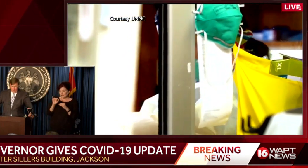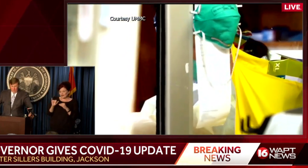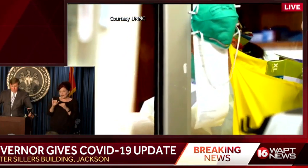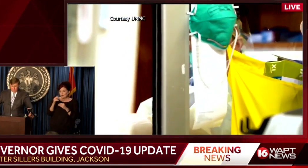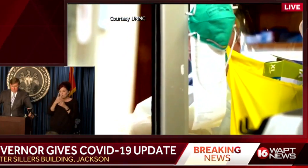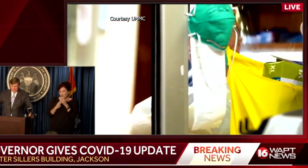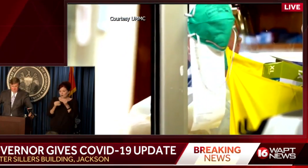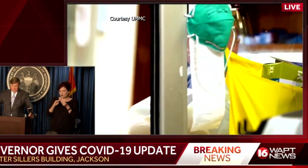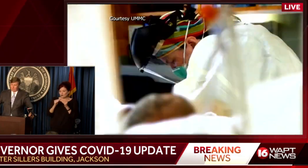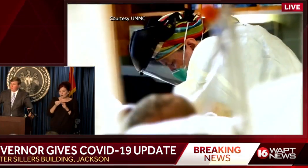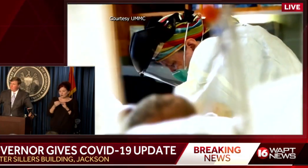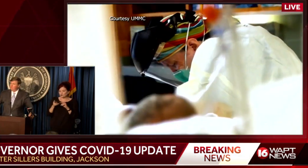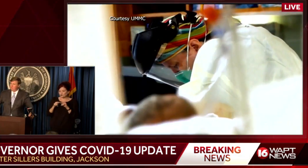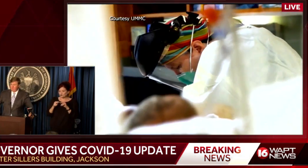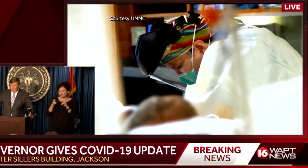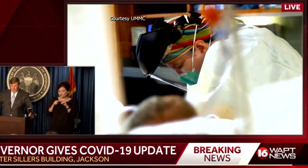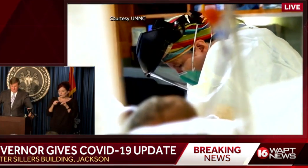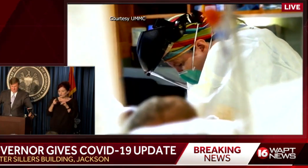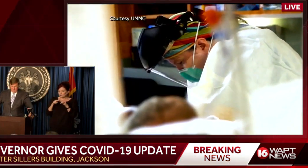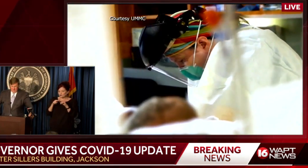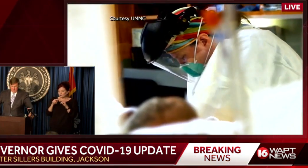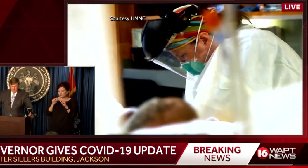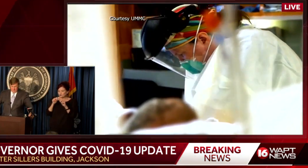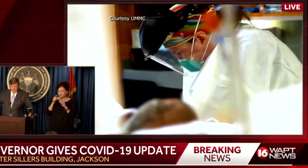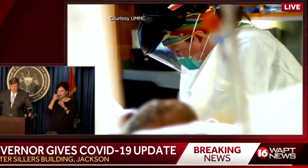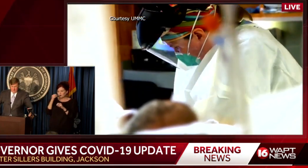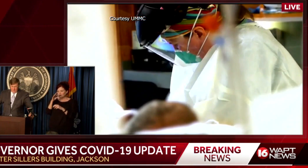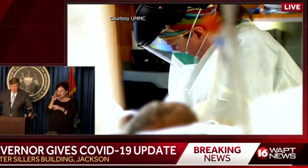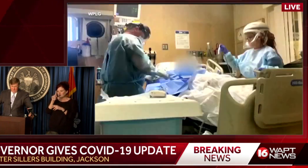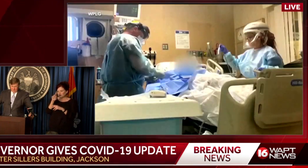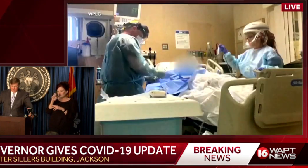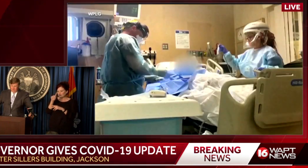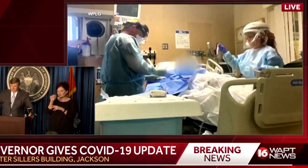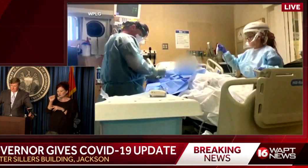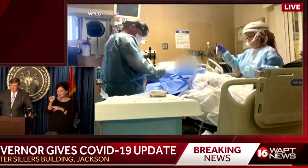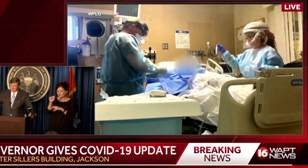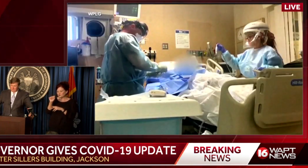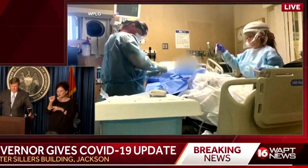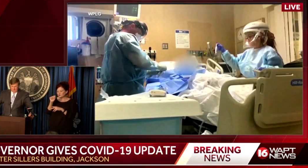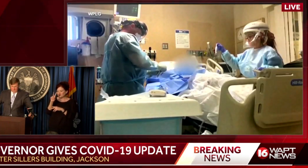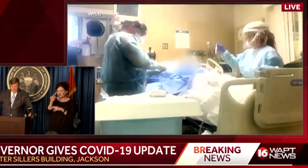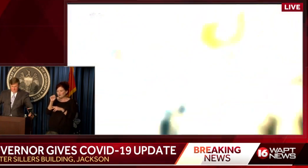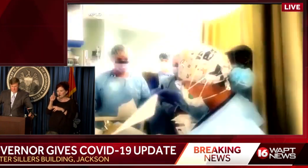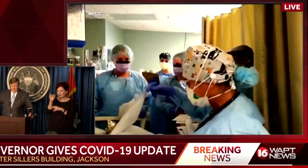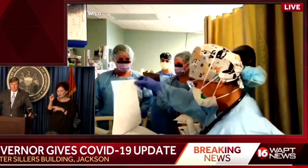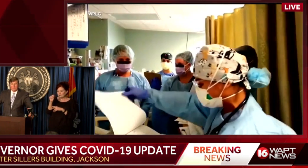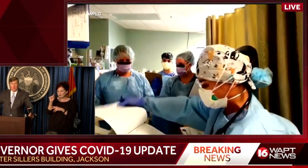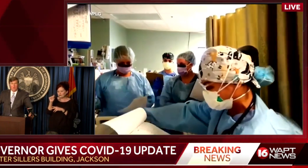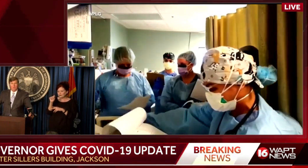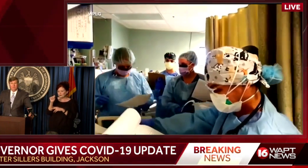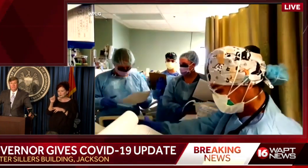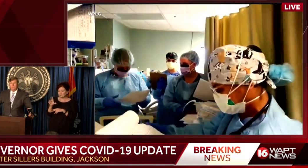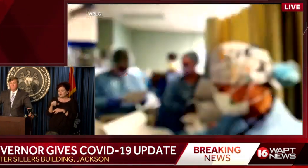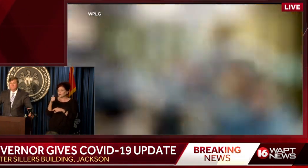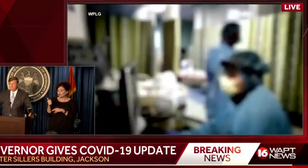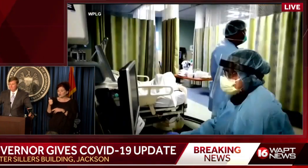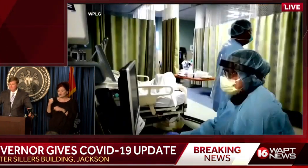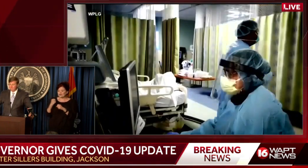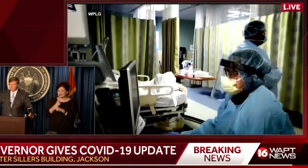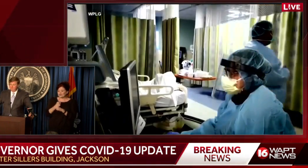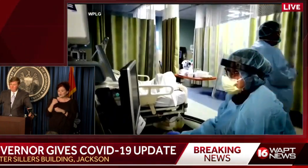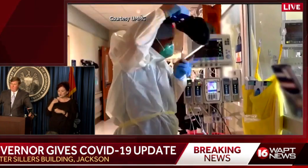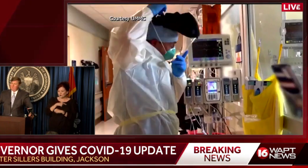numbers are increasing with the presence of the Delta variant, but there is another statistic that we must all consider.